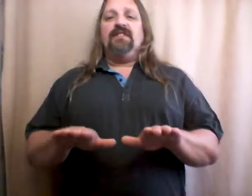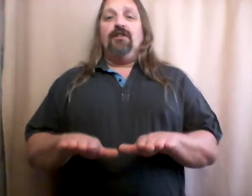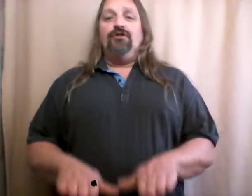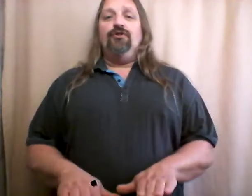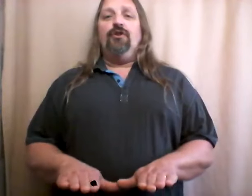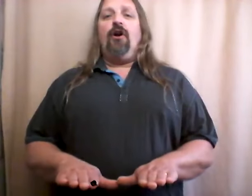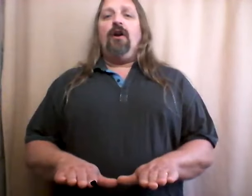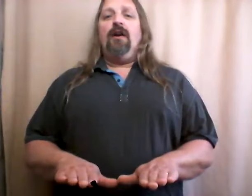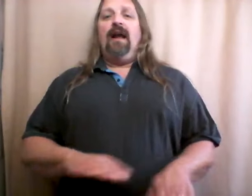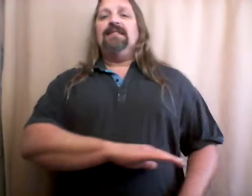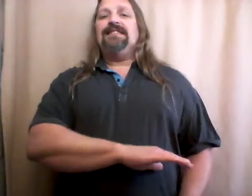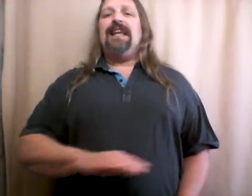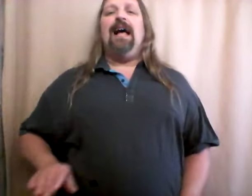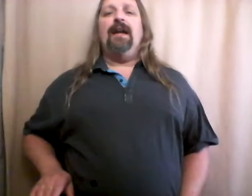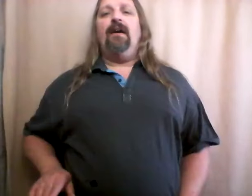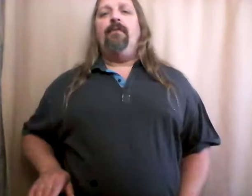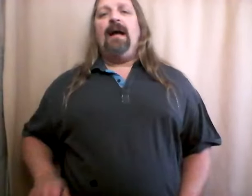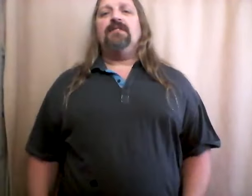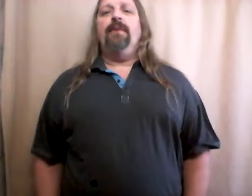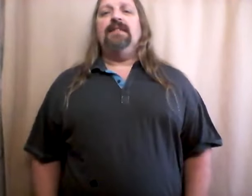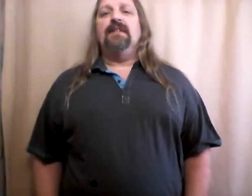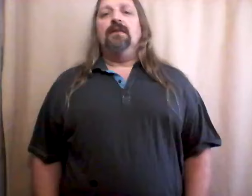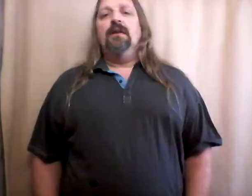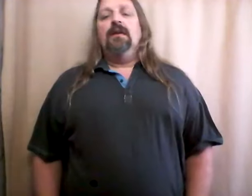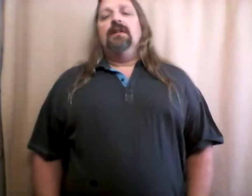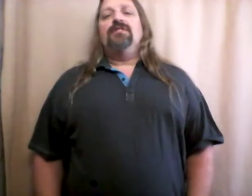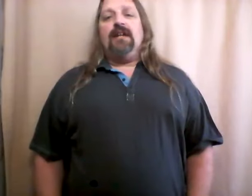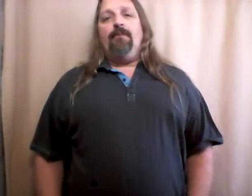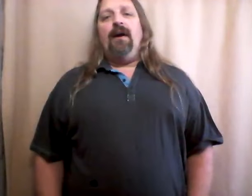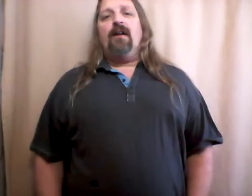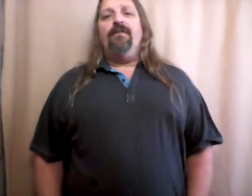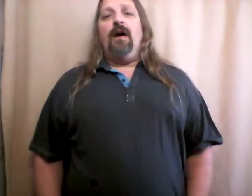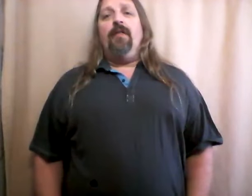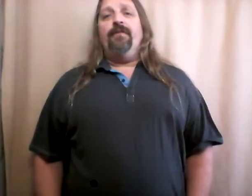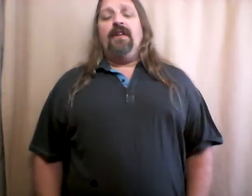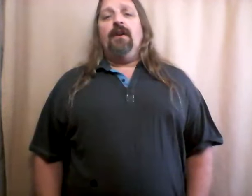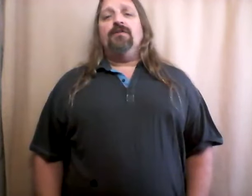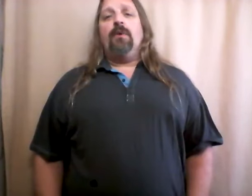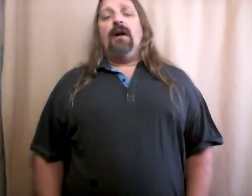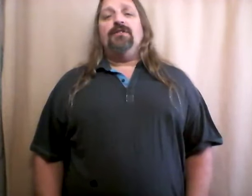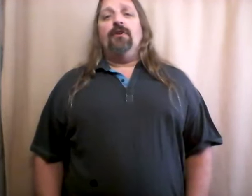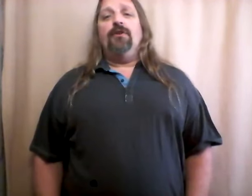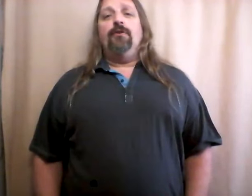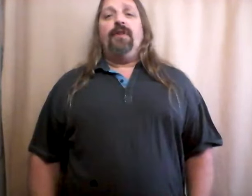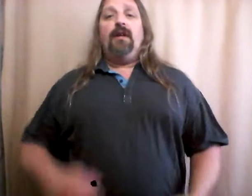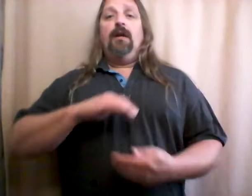is the Dugar and Sign of a Master Mason. Check out my other videos where I show you the